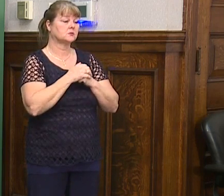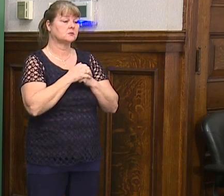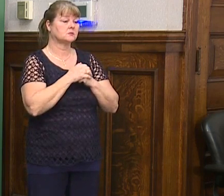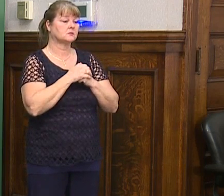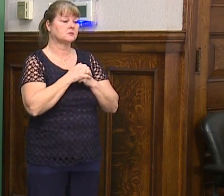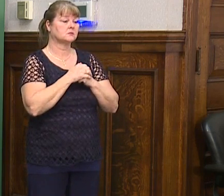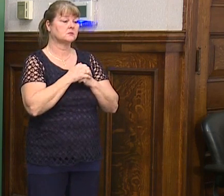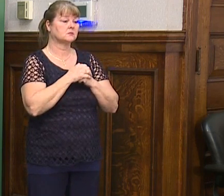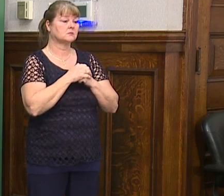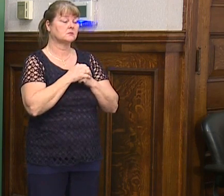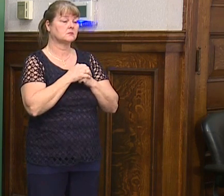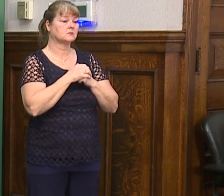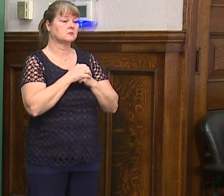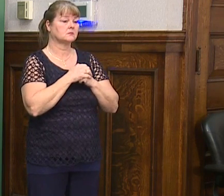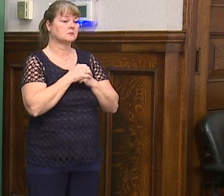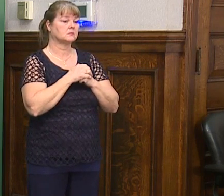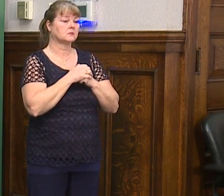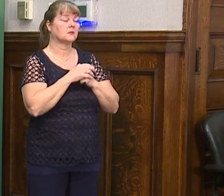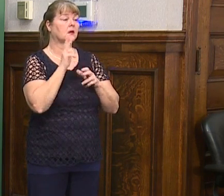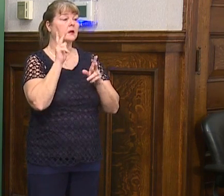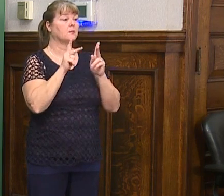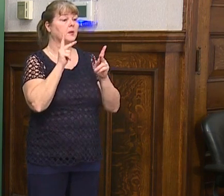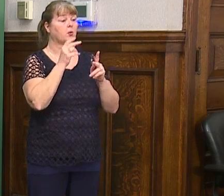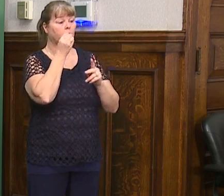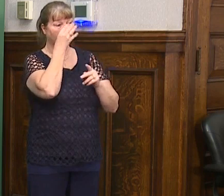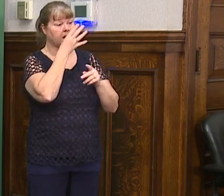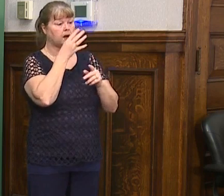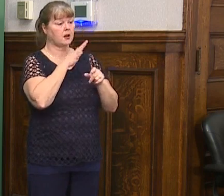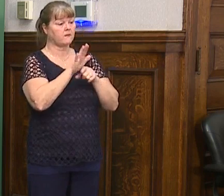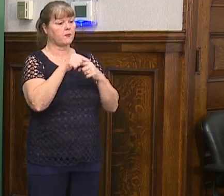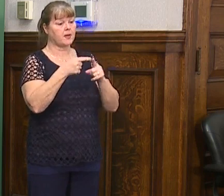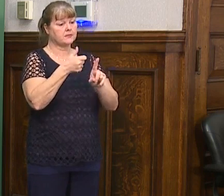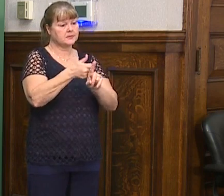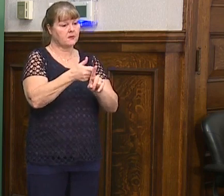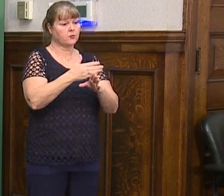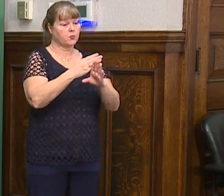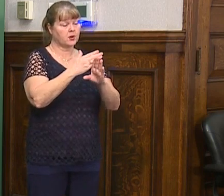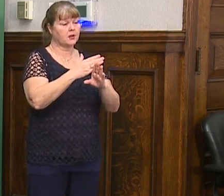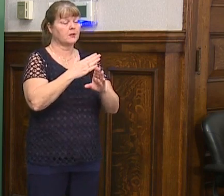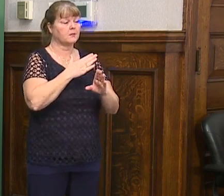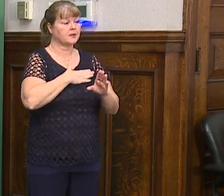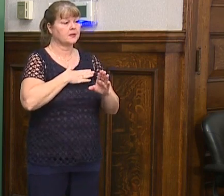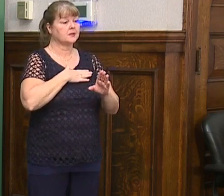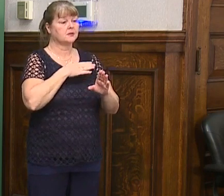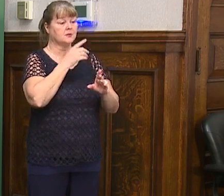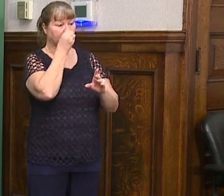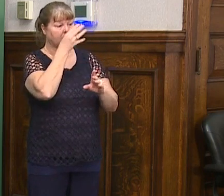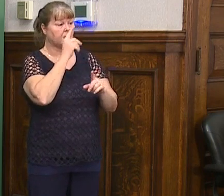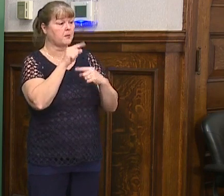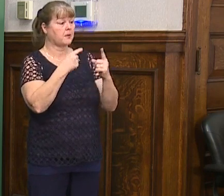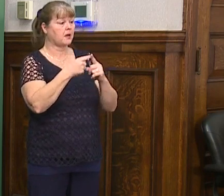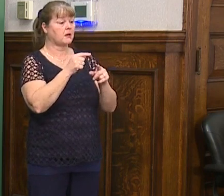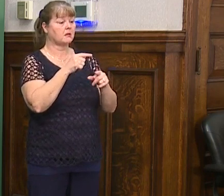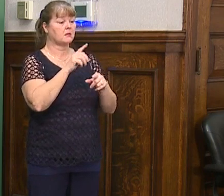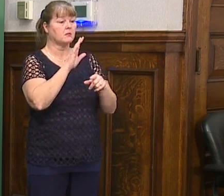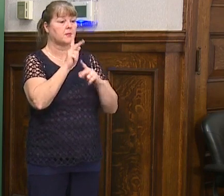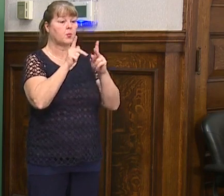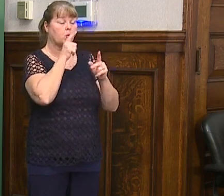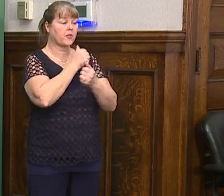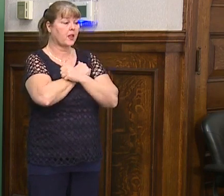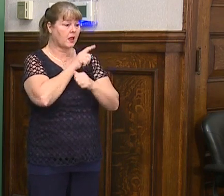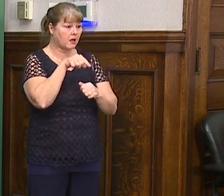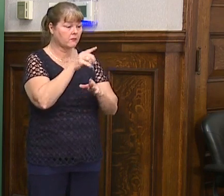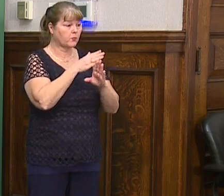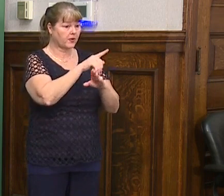and so therefore, if people don't care enough about themselves and protect themselves, if they don't care enough about those they love